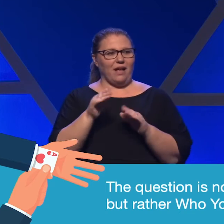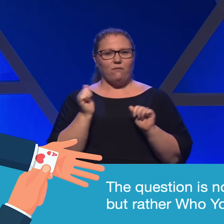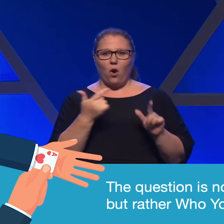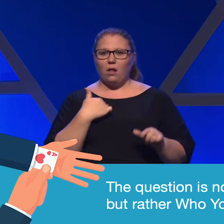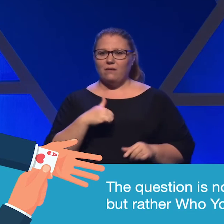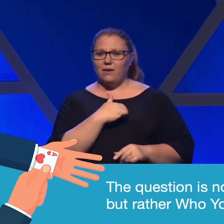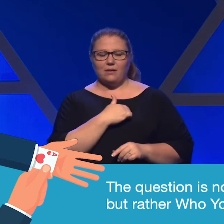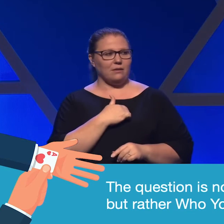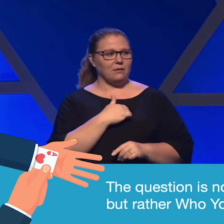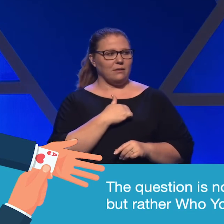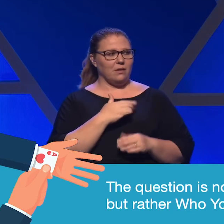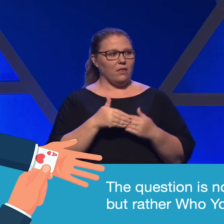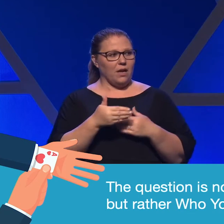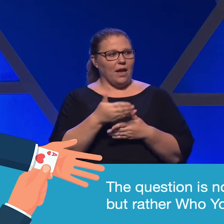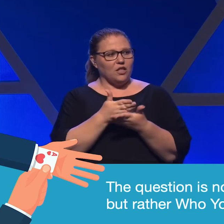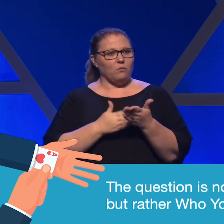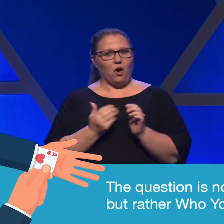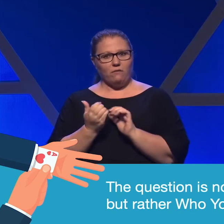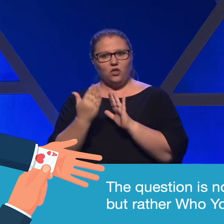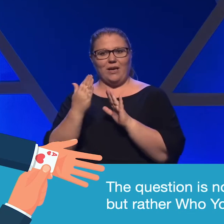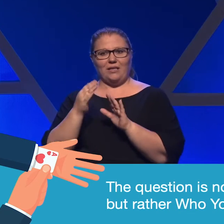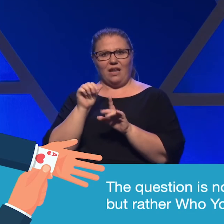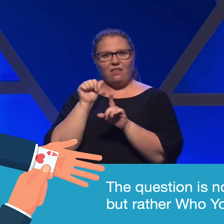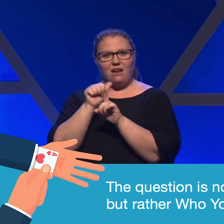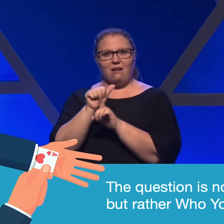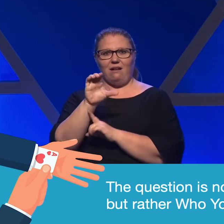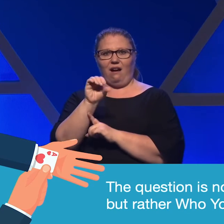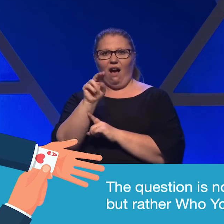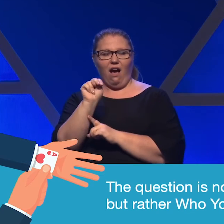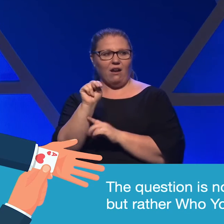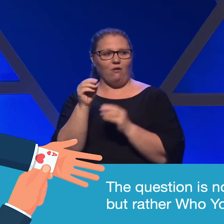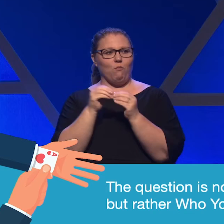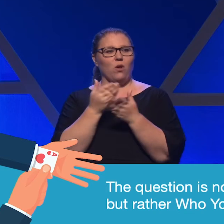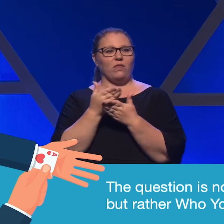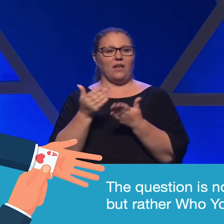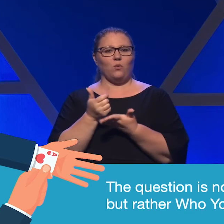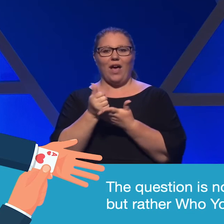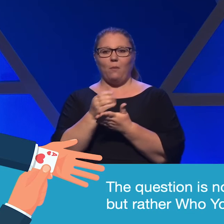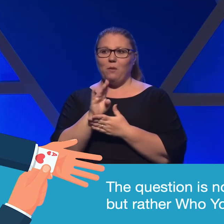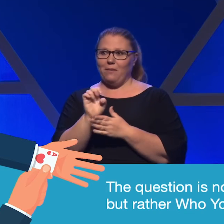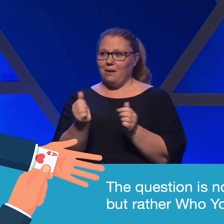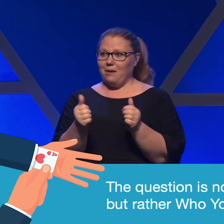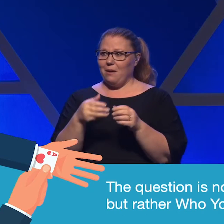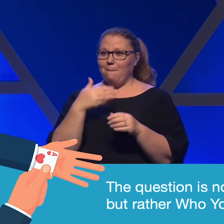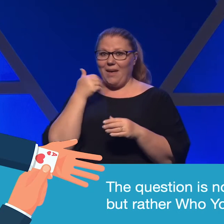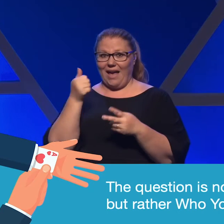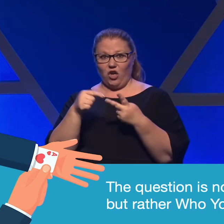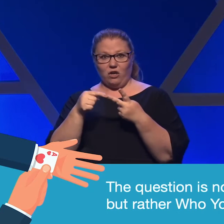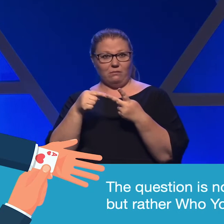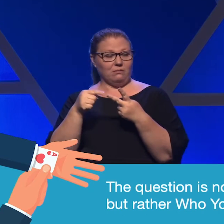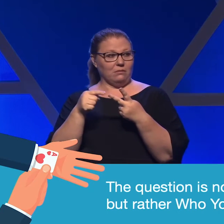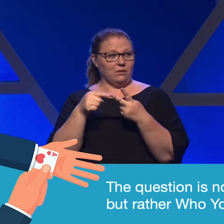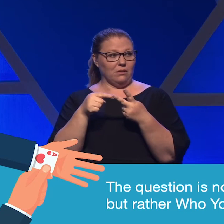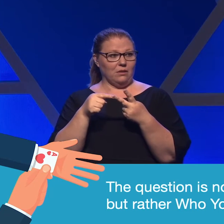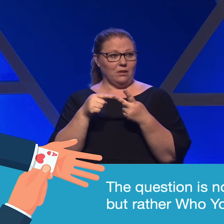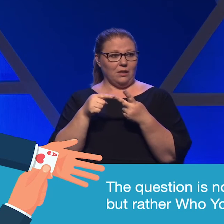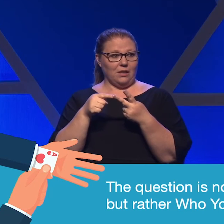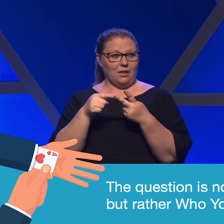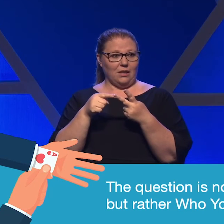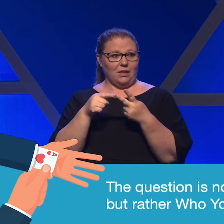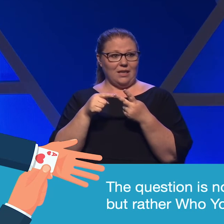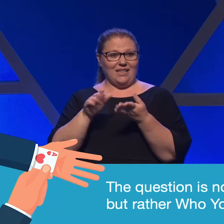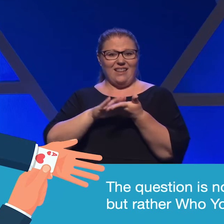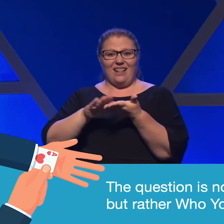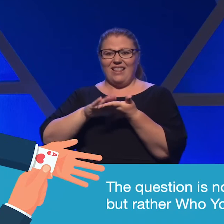the next aspect of addressing the con of more things will help you be better is to declutter your